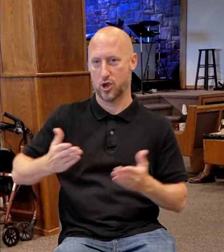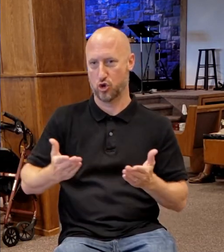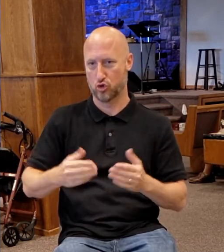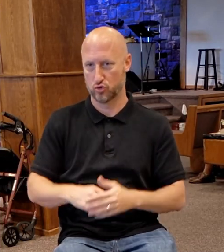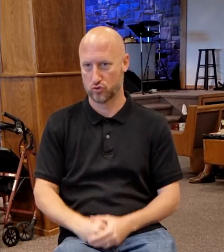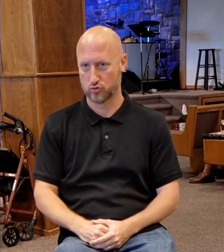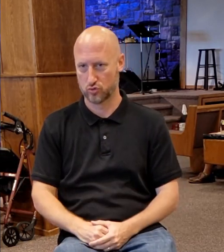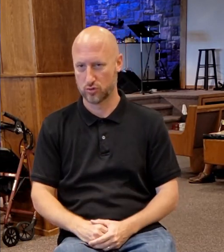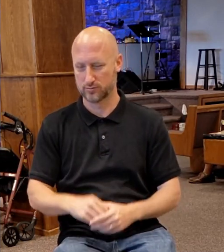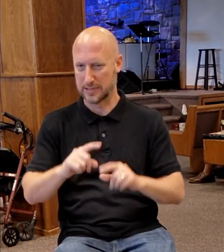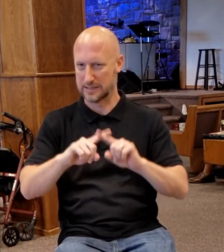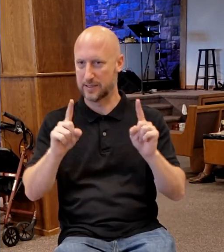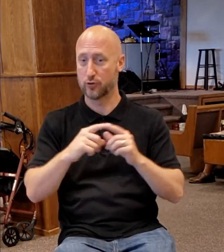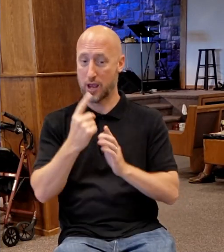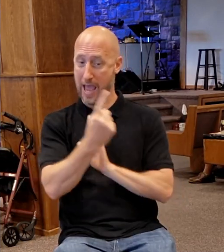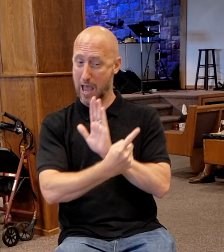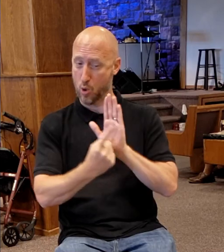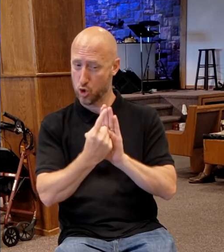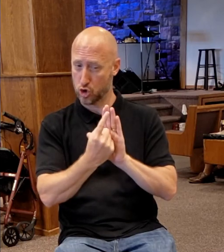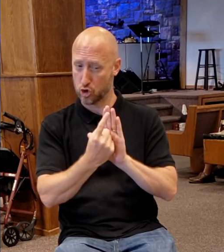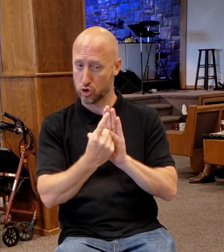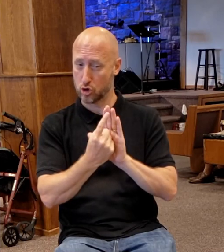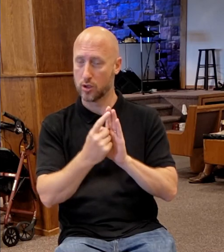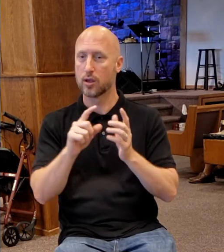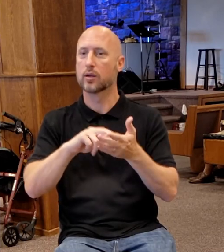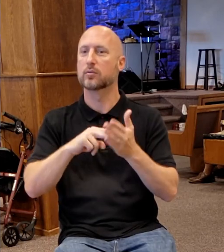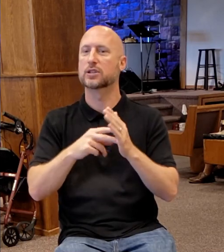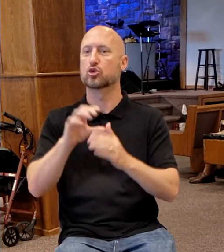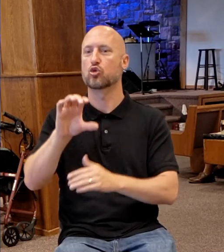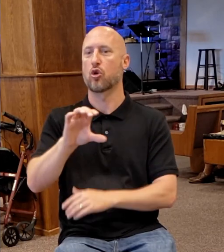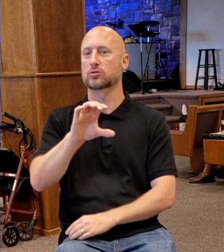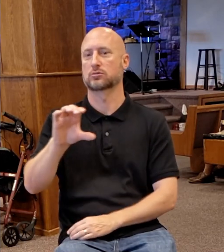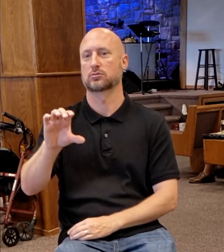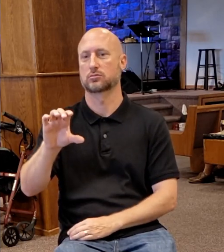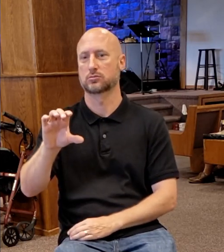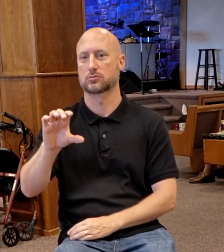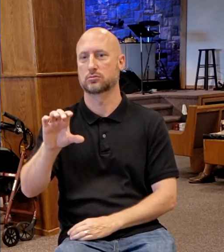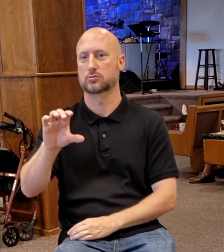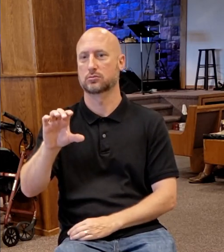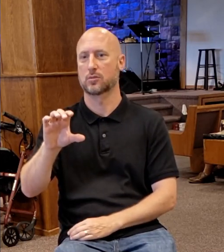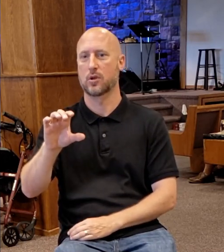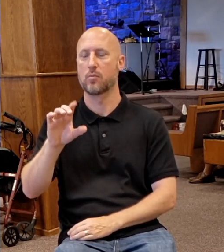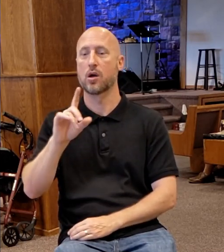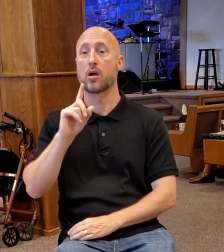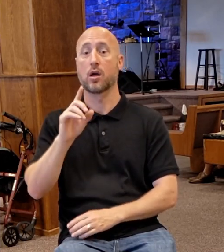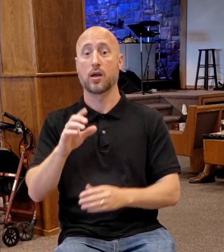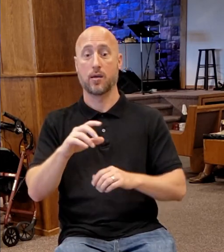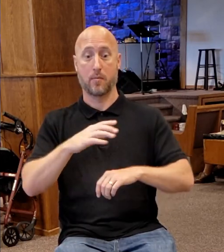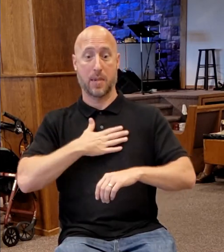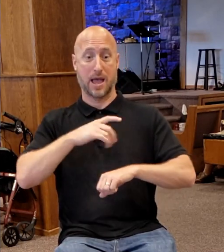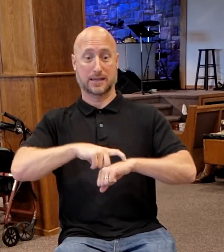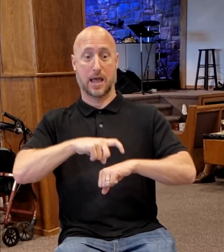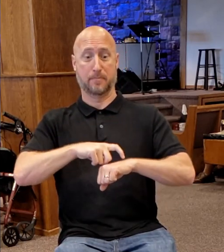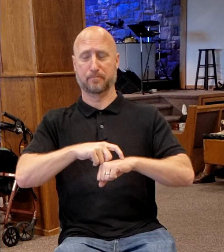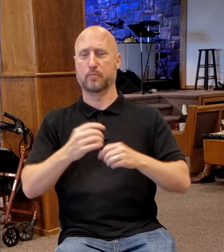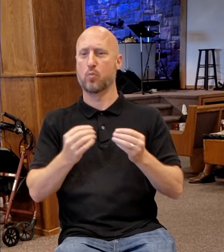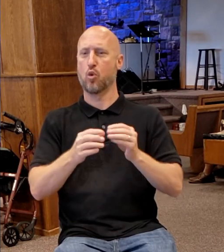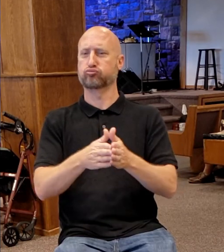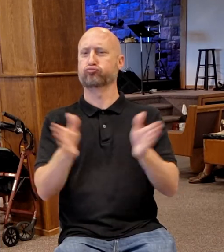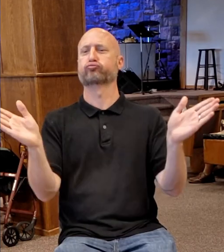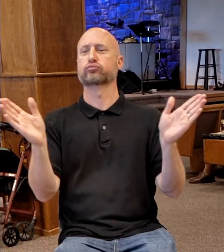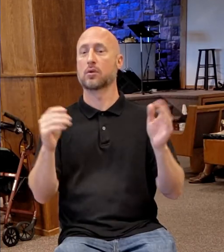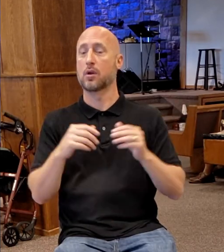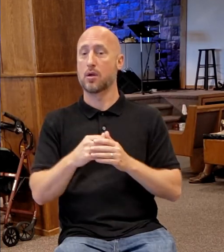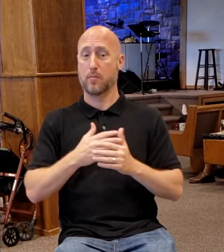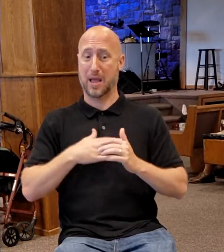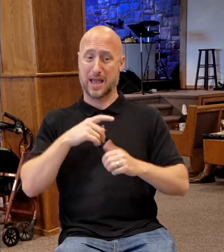specifically of the cross. But he says here, this is broader. My time, and we're going to see by the end